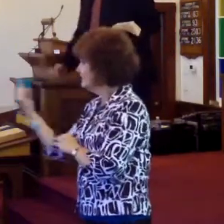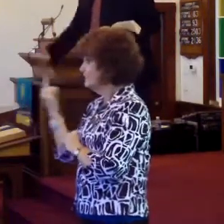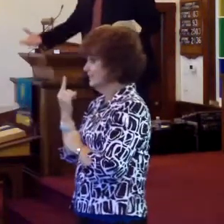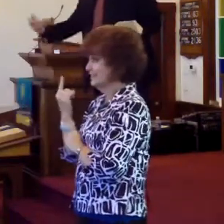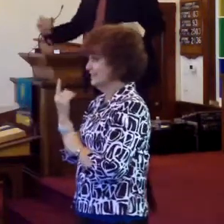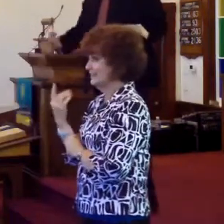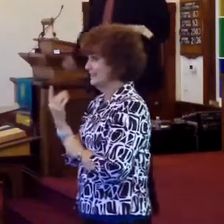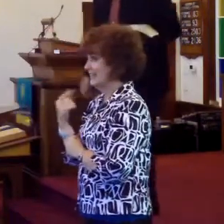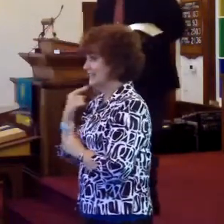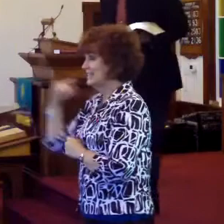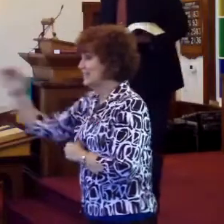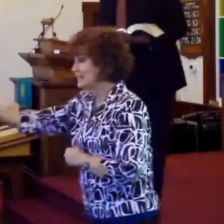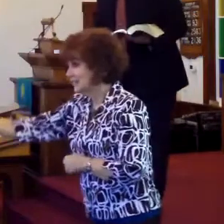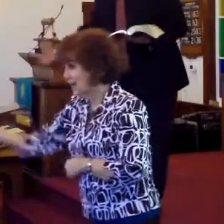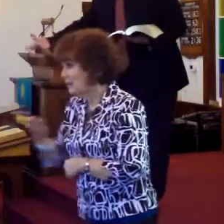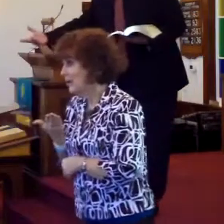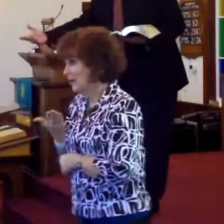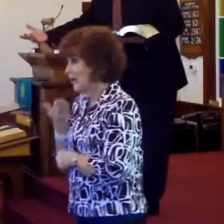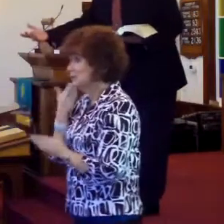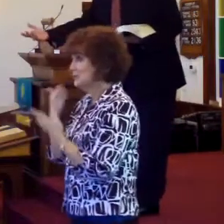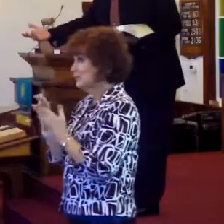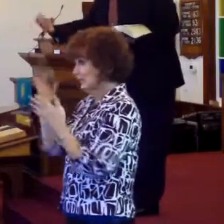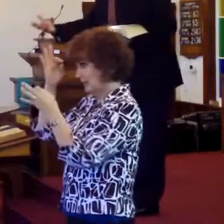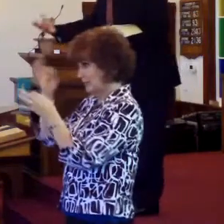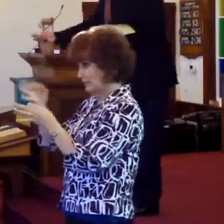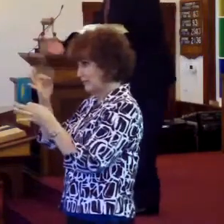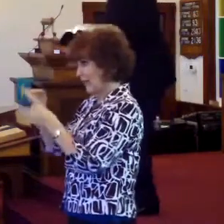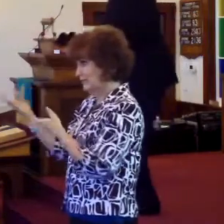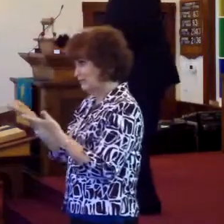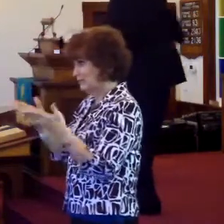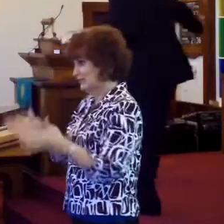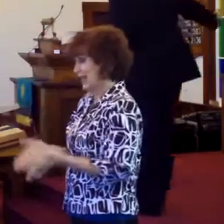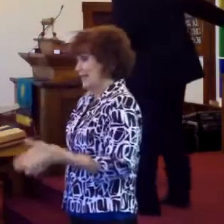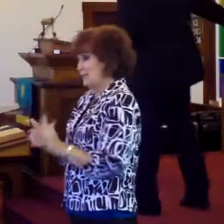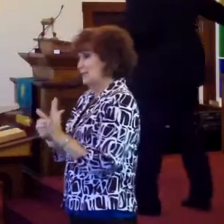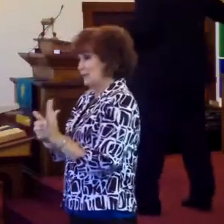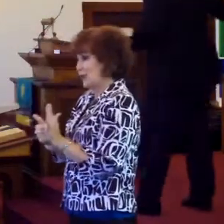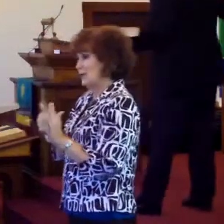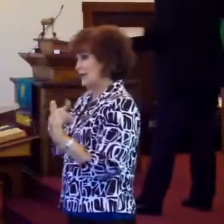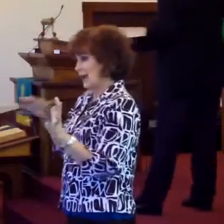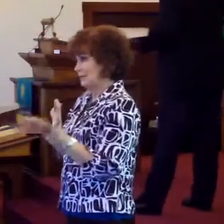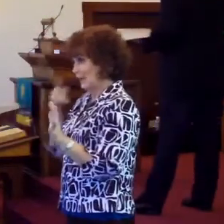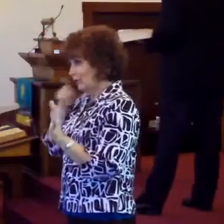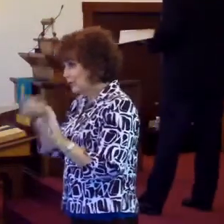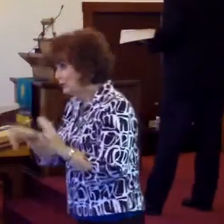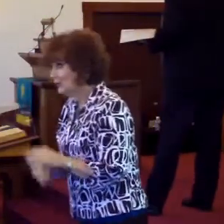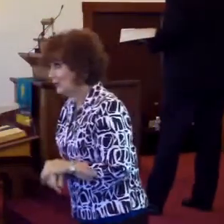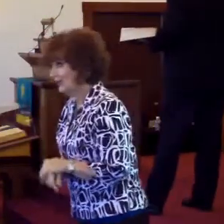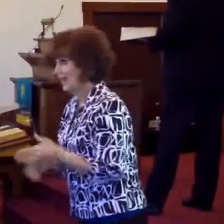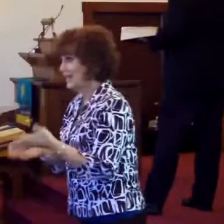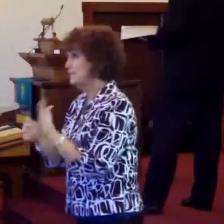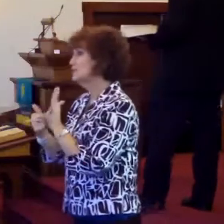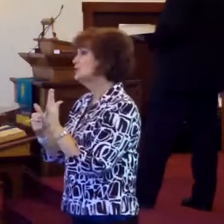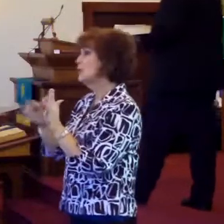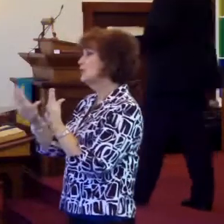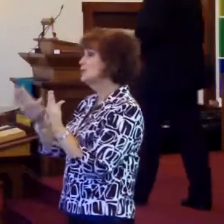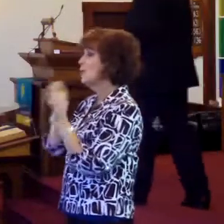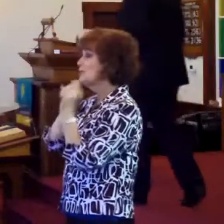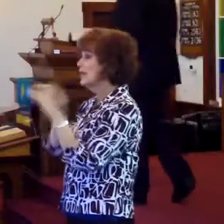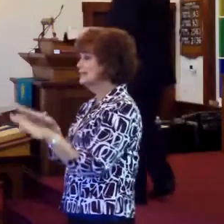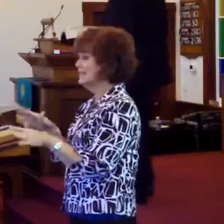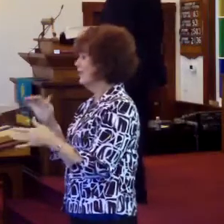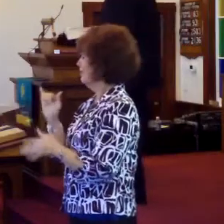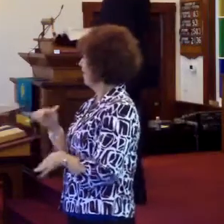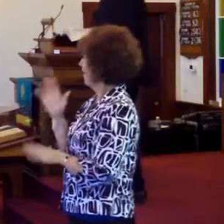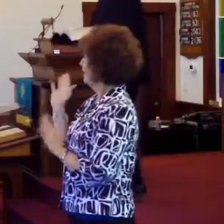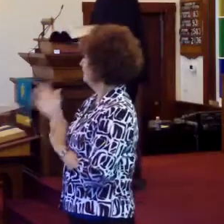And he says, come in, thou good and faithful servant. Let me show you what I've done for you. Let me show you what I have for you. What a glorious